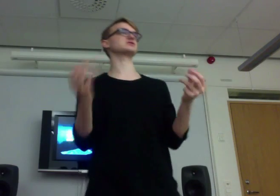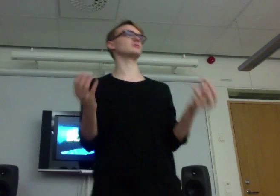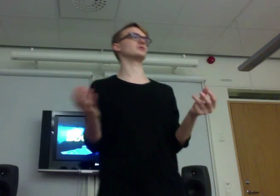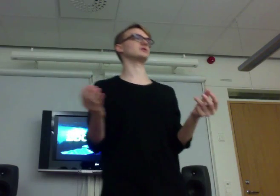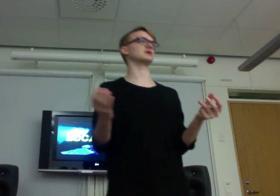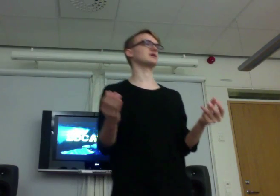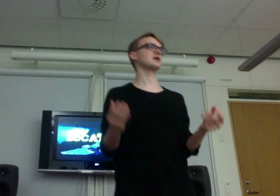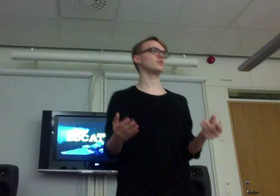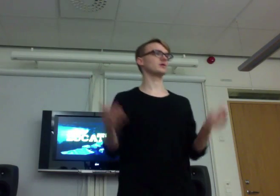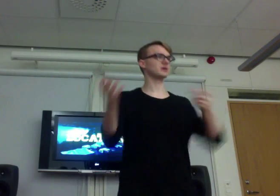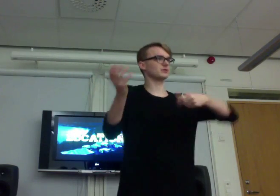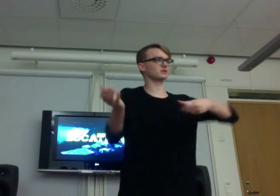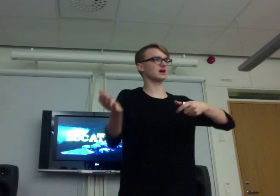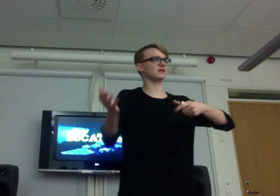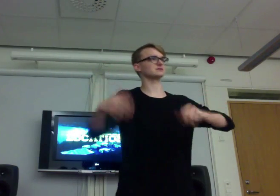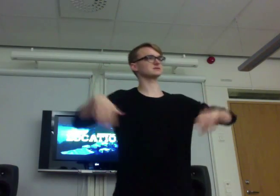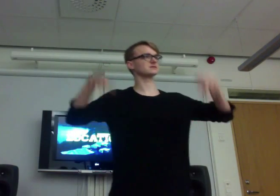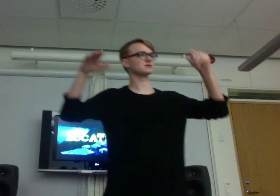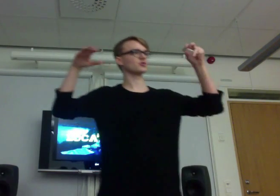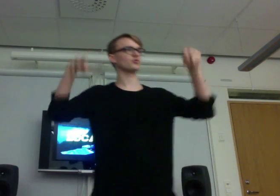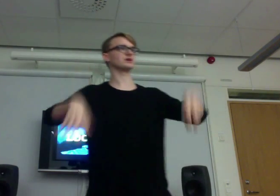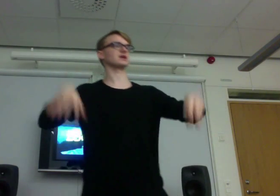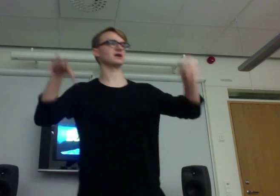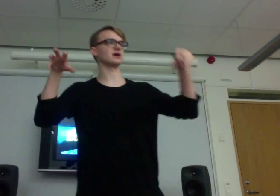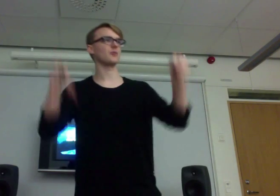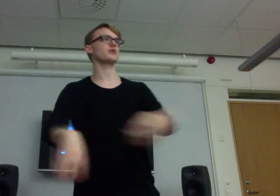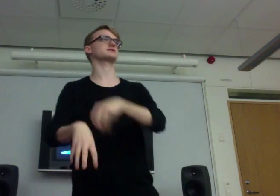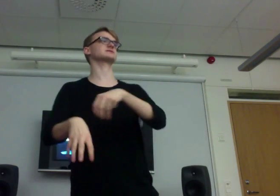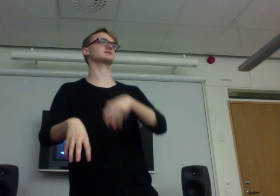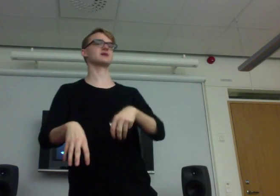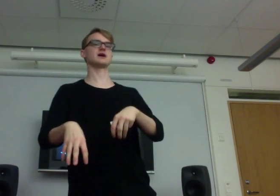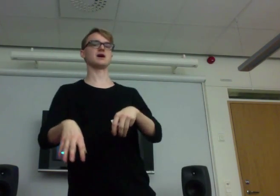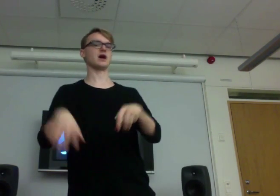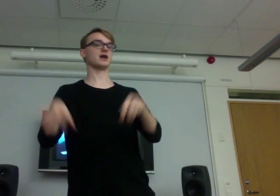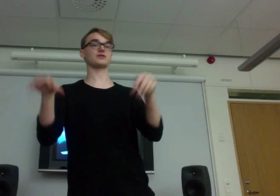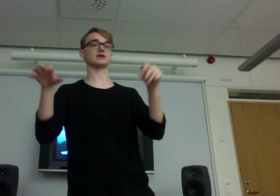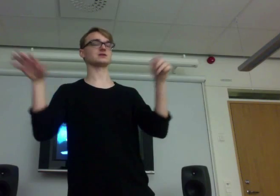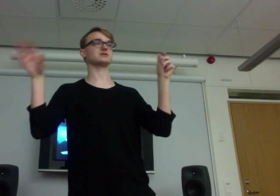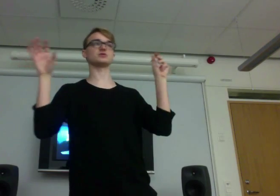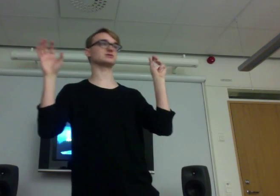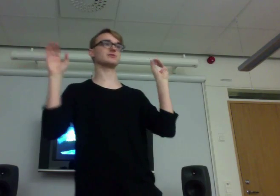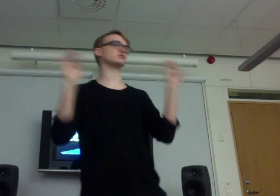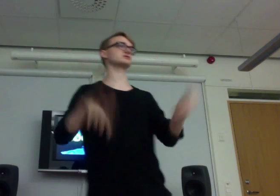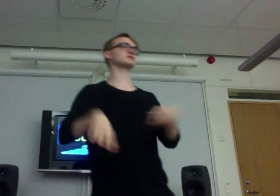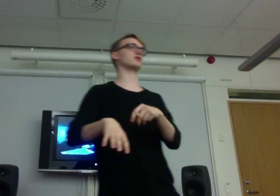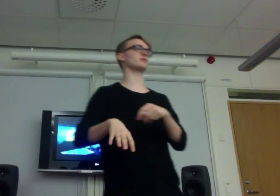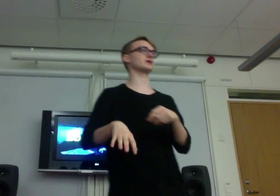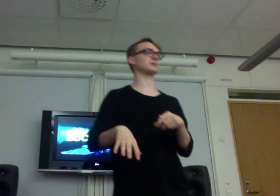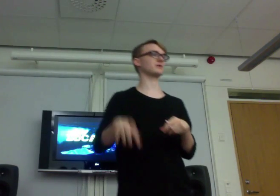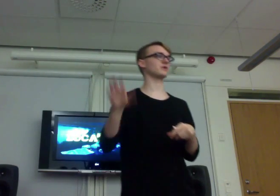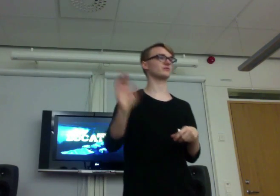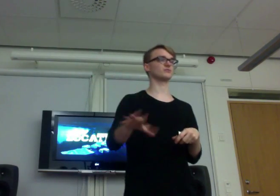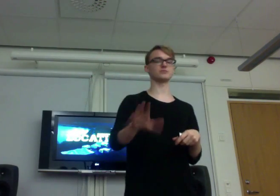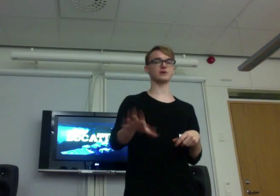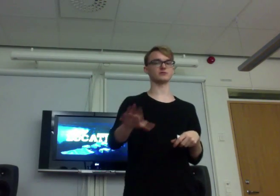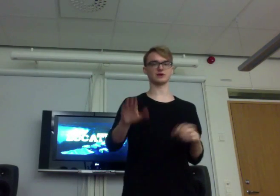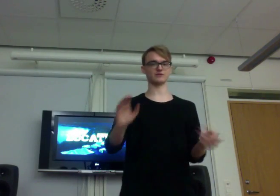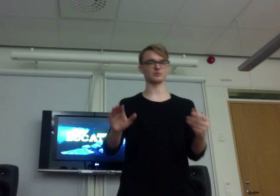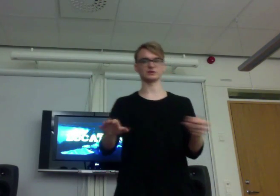community, where the people with guns really oppressed. And I think it was the most horrible game I've ever been in.